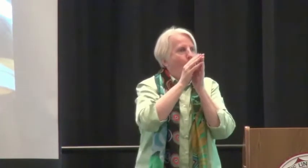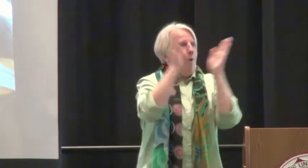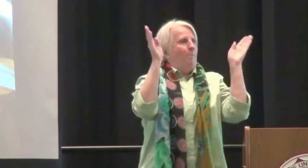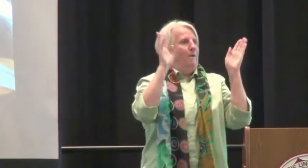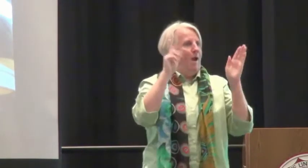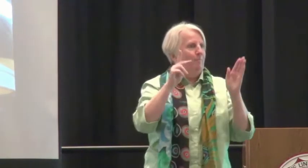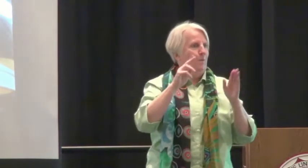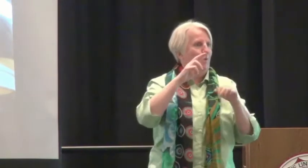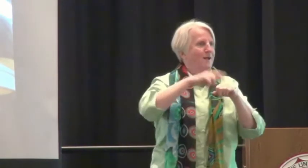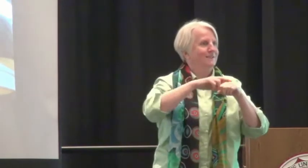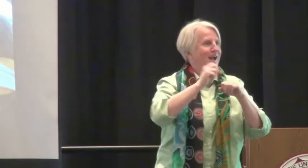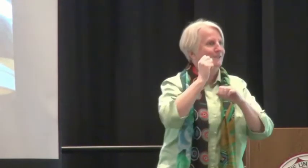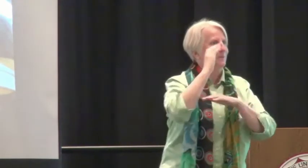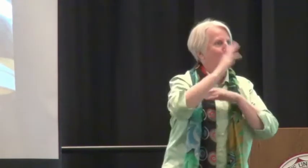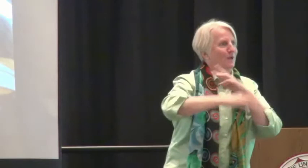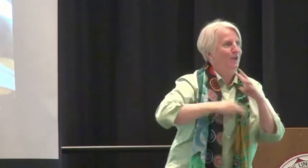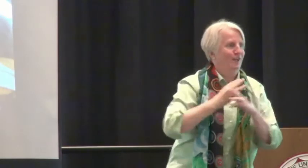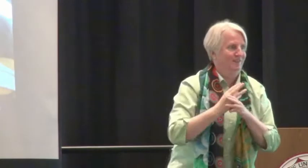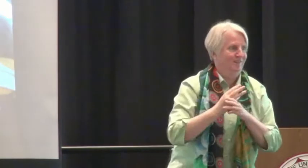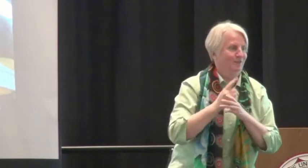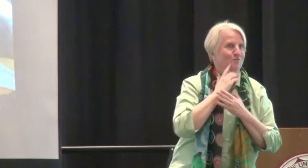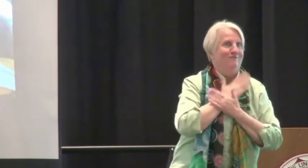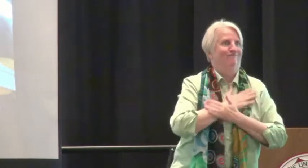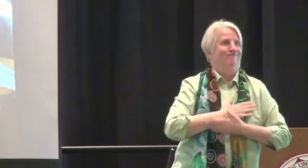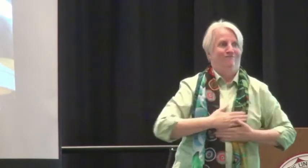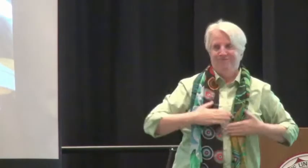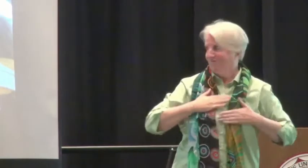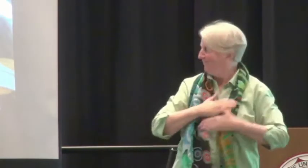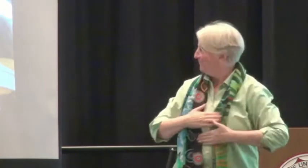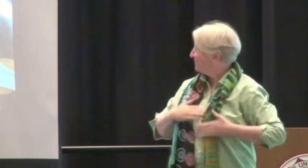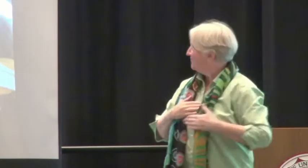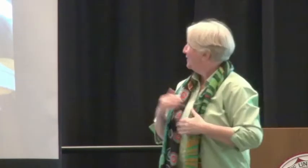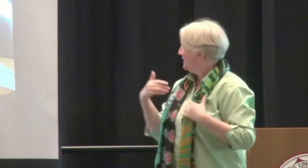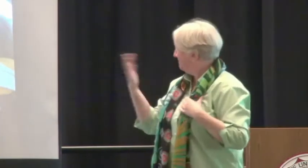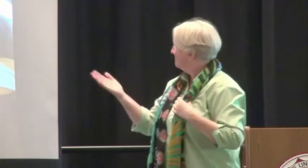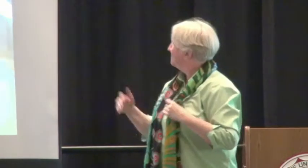see the different places in the world and be exposed to different activities.